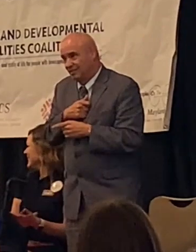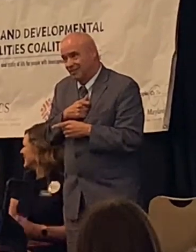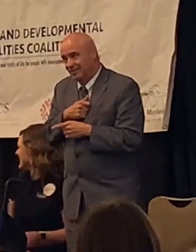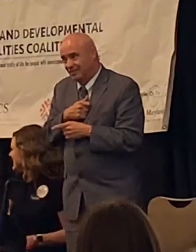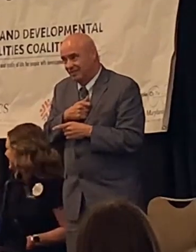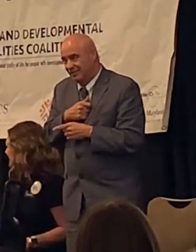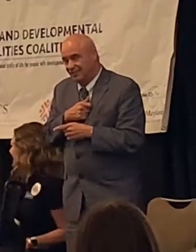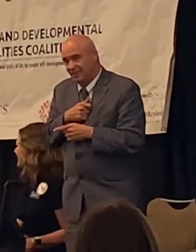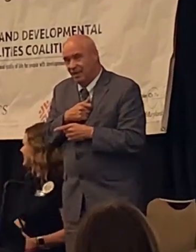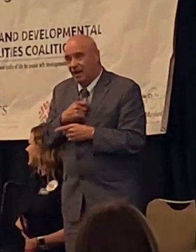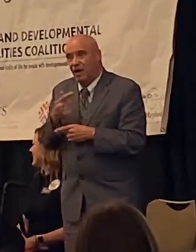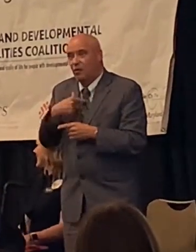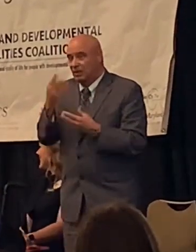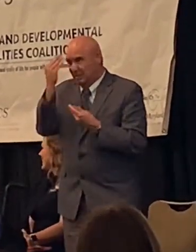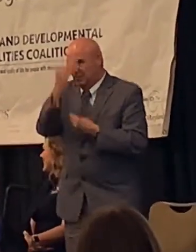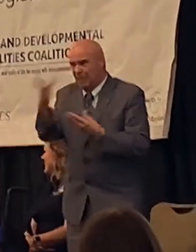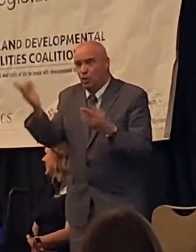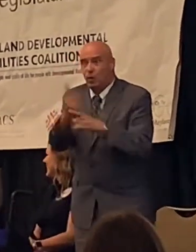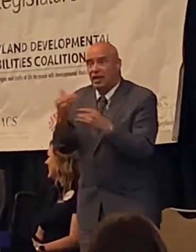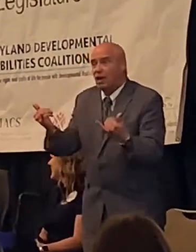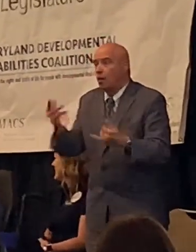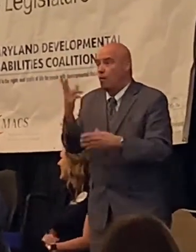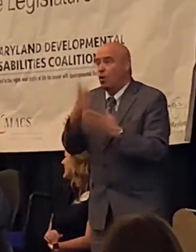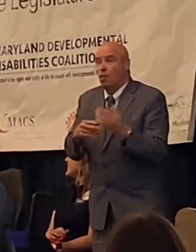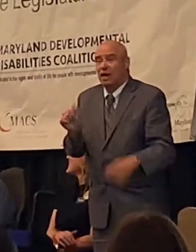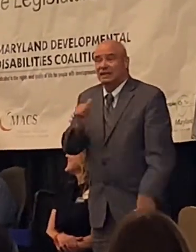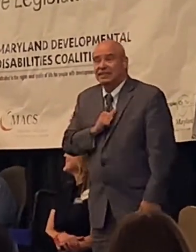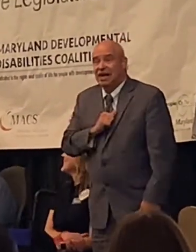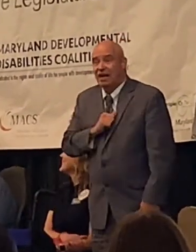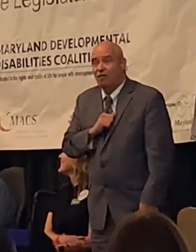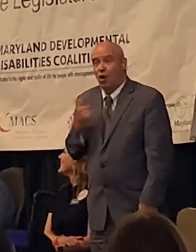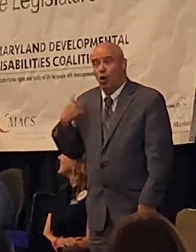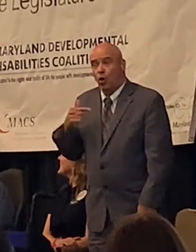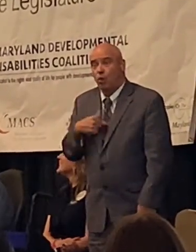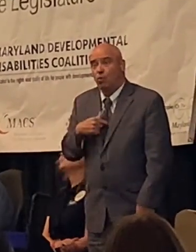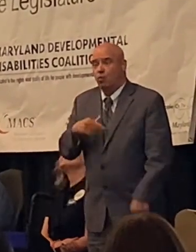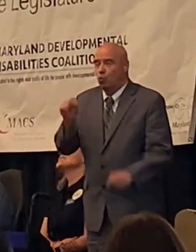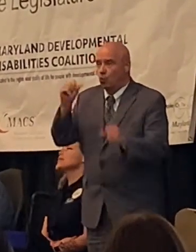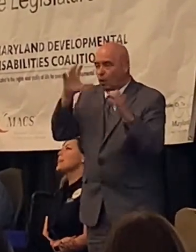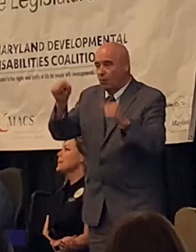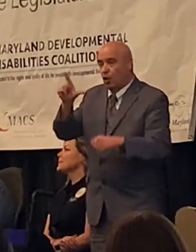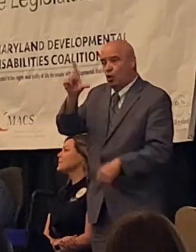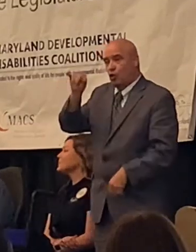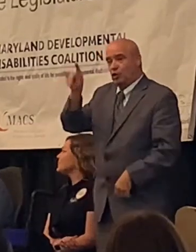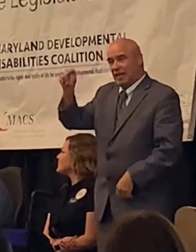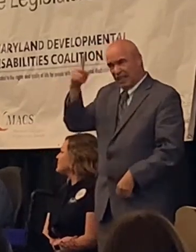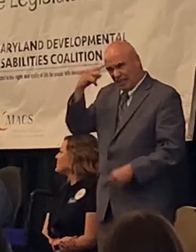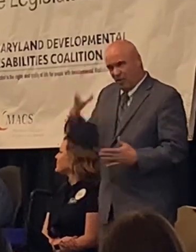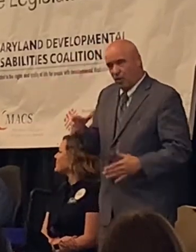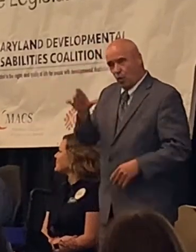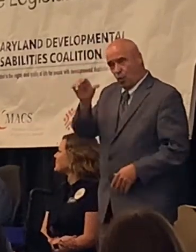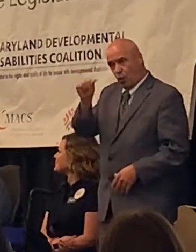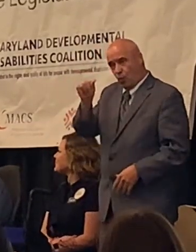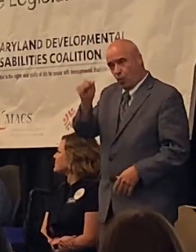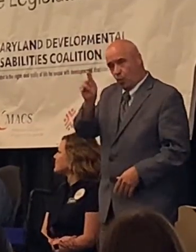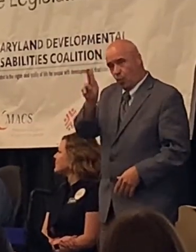Because I want to tell you right now, for both myself and our remarkable Lieutenant Governor Aruna Miller.